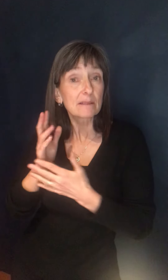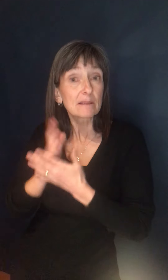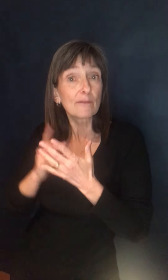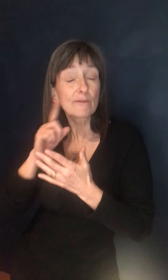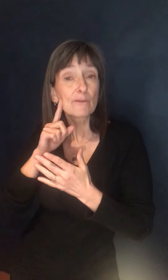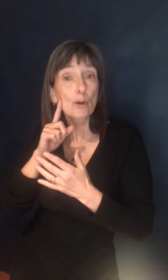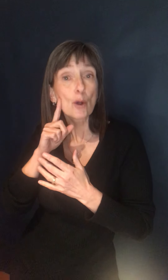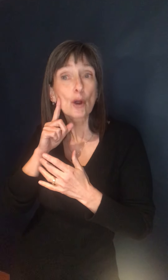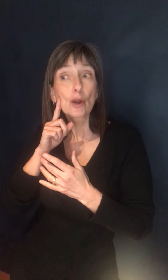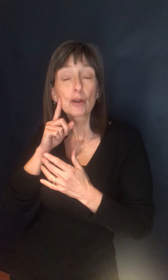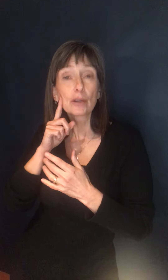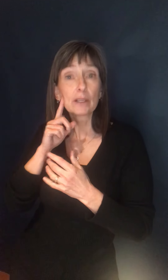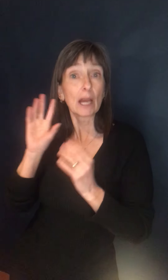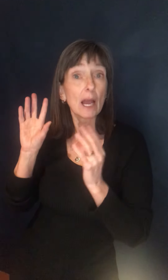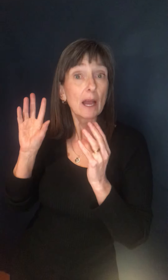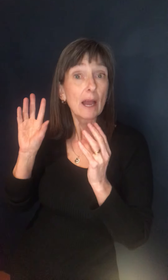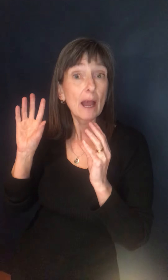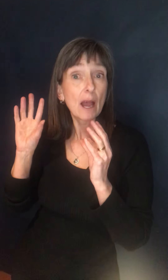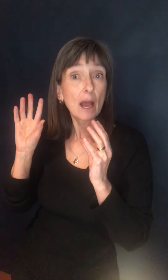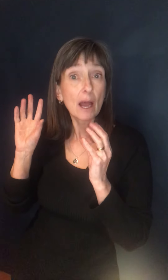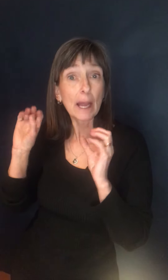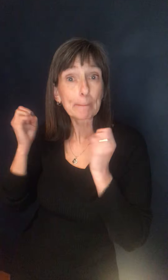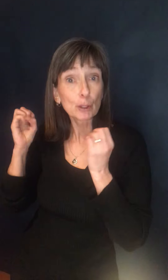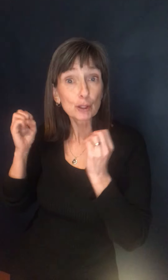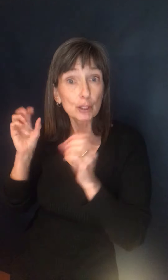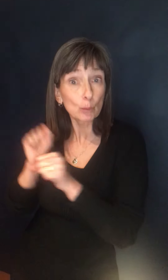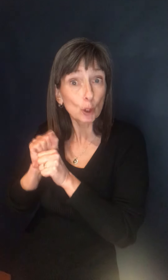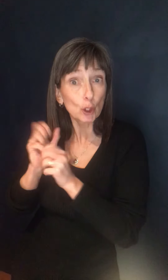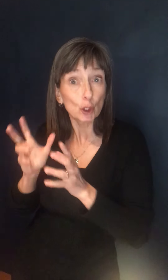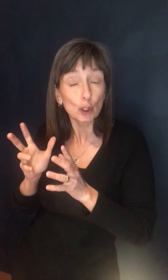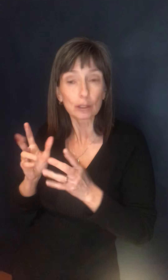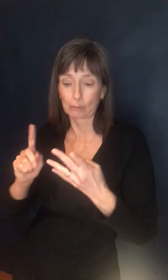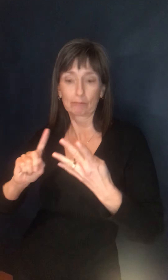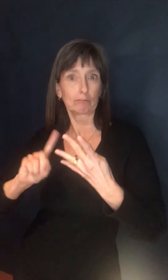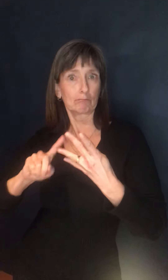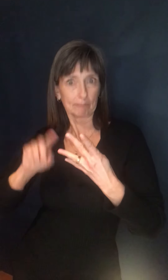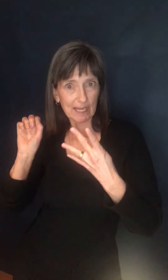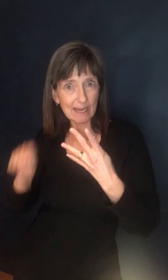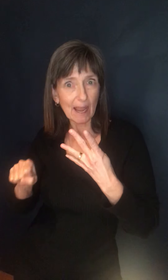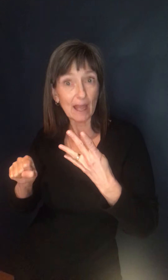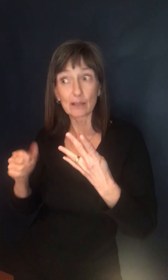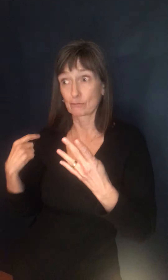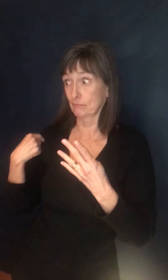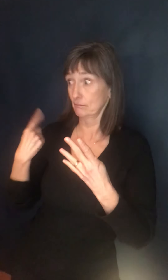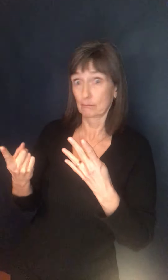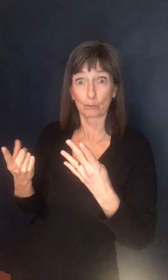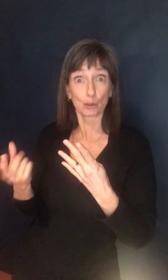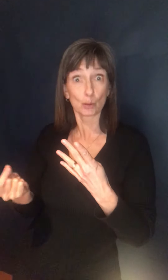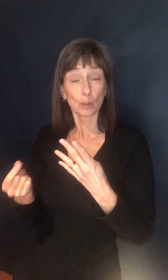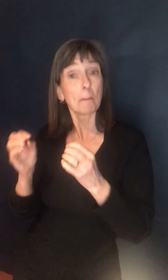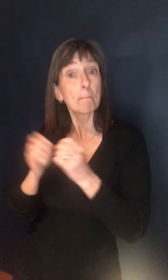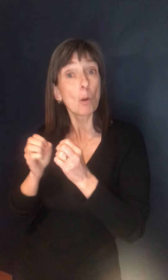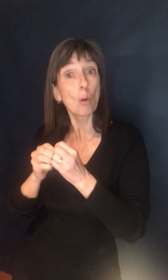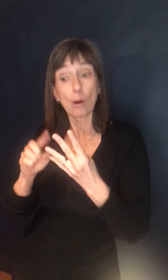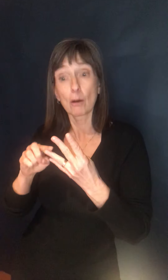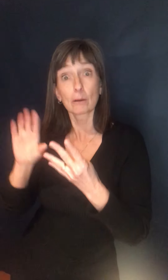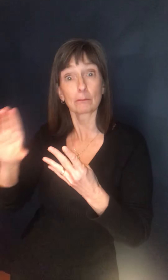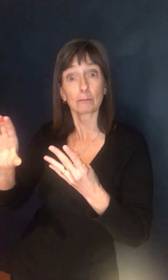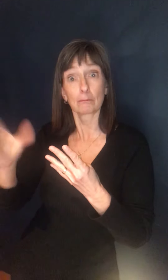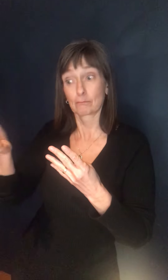responders at this point. Um, and, uh, and that, you know, as we have more AstraZeneca vaccine, we'll be able to offer it to other groups.